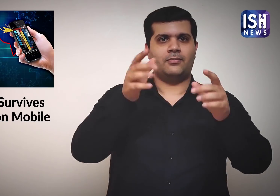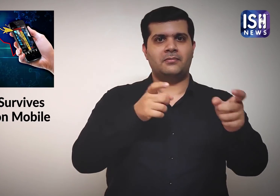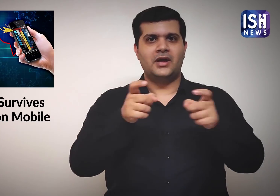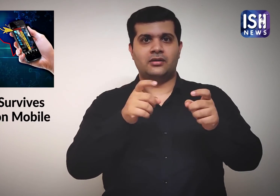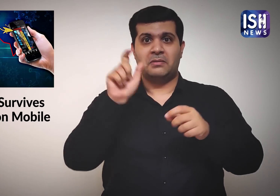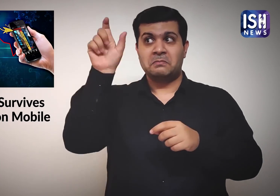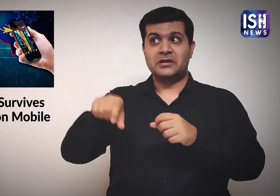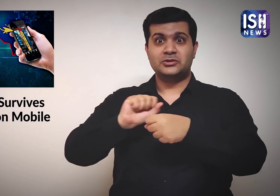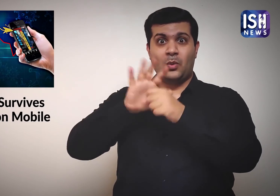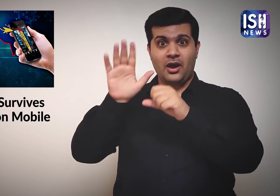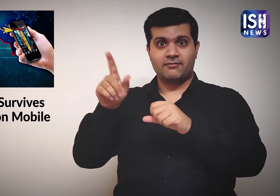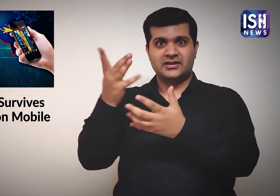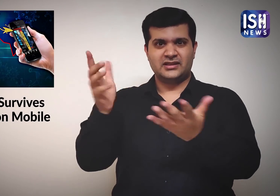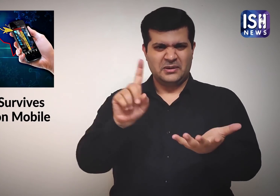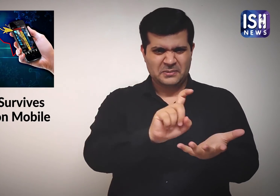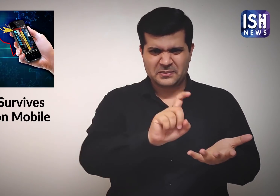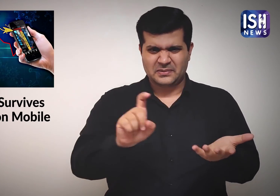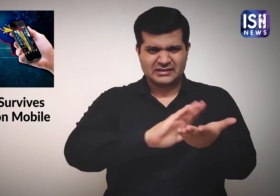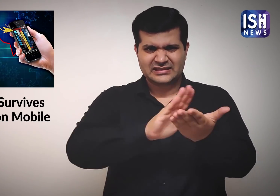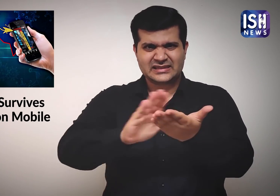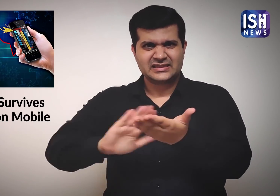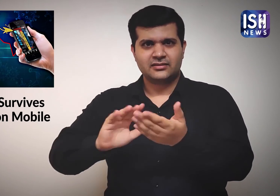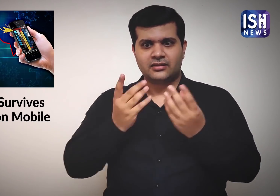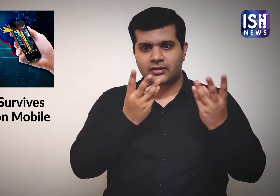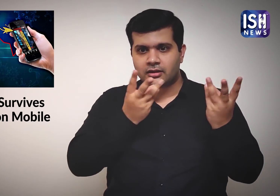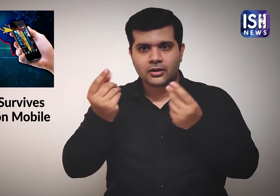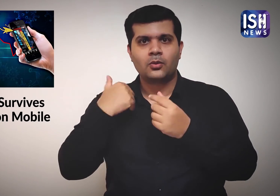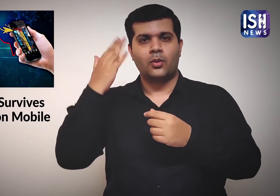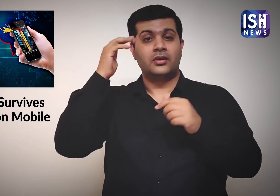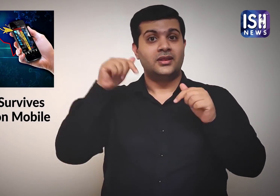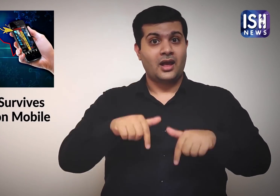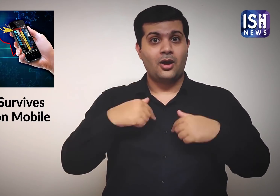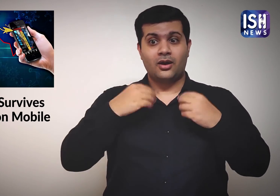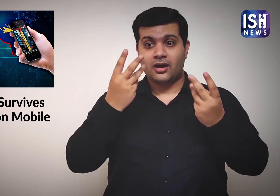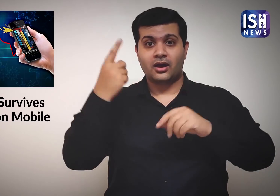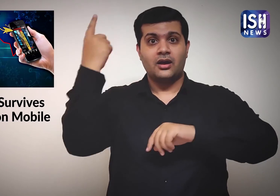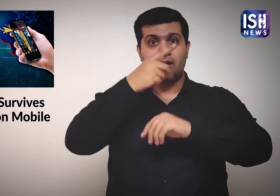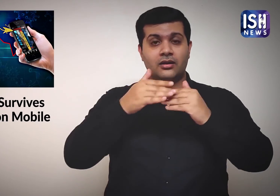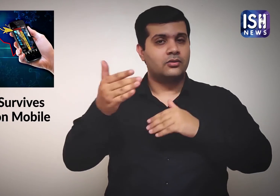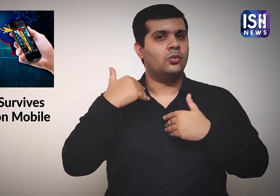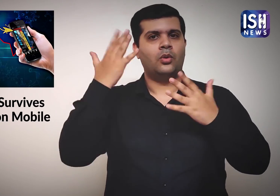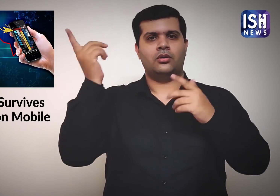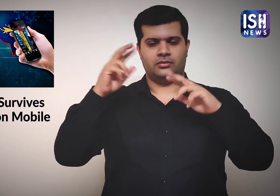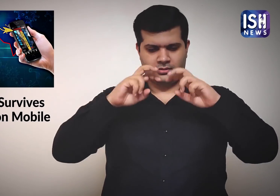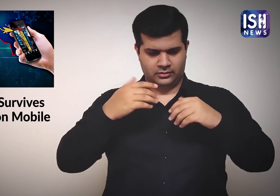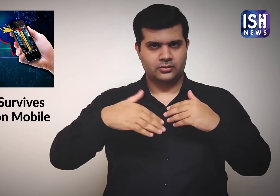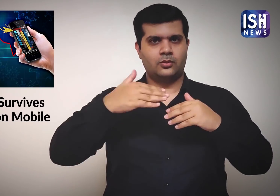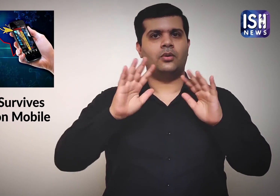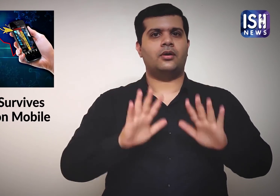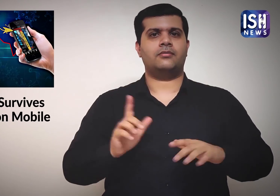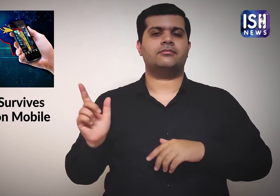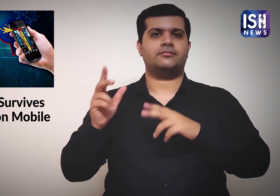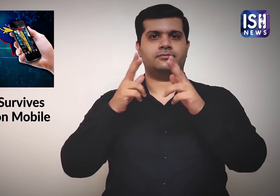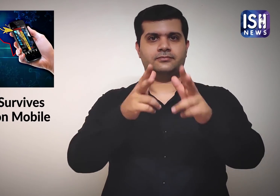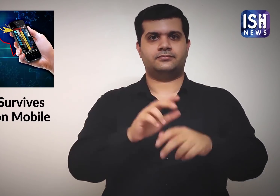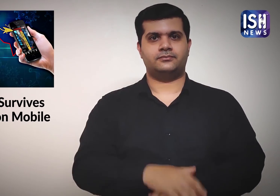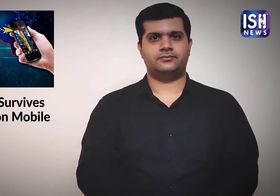Then they can plan ways to disinfect the surfaces and stop the spread. 13. But research is still going on, on how long the virus stays.